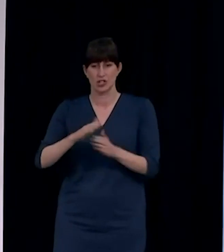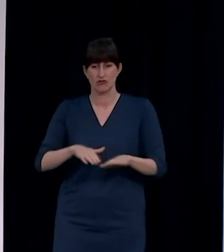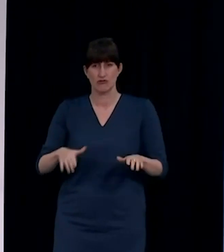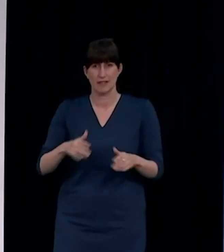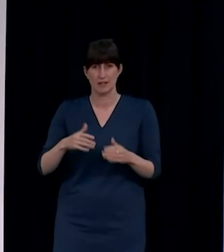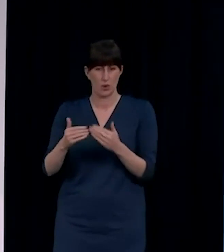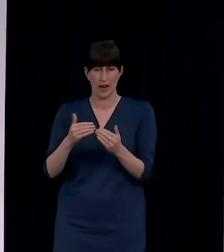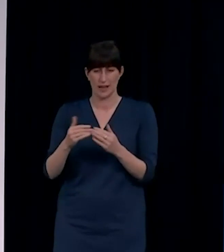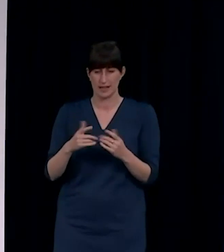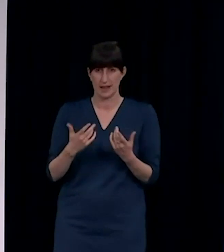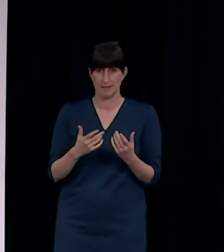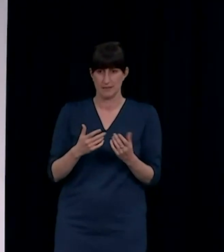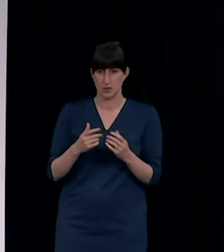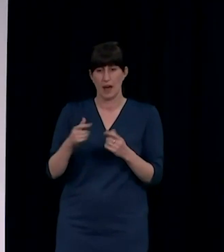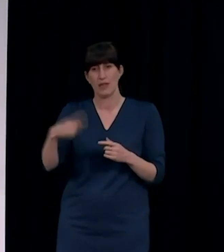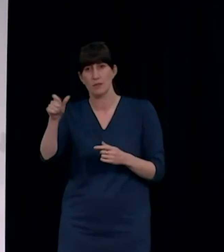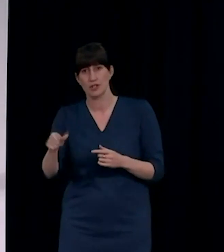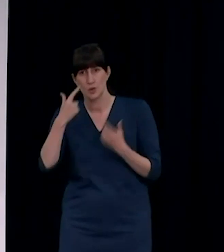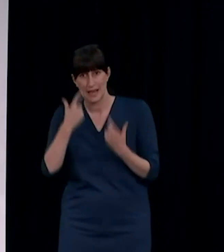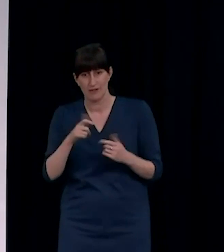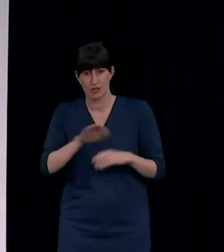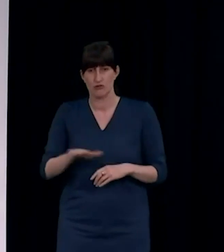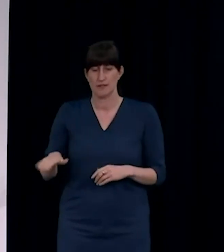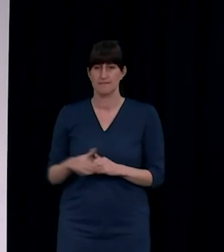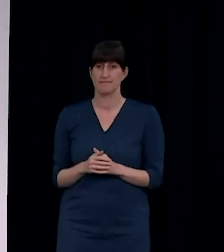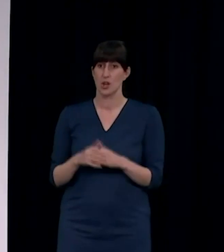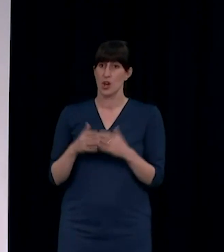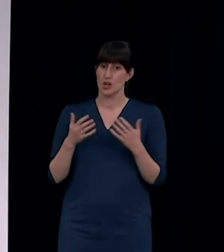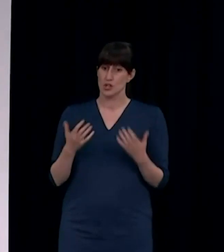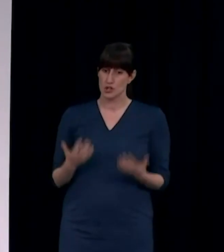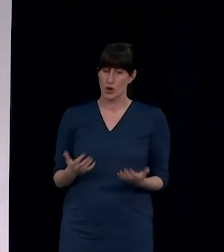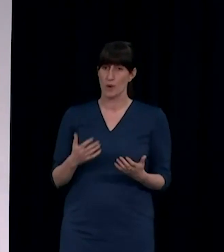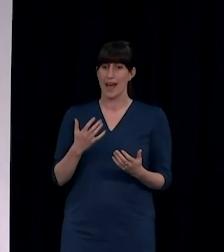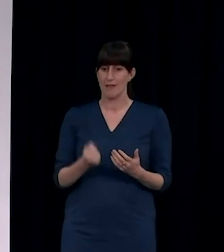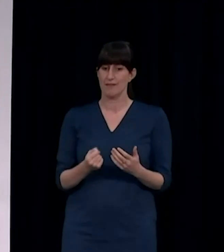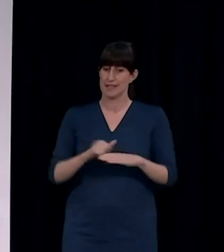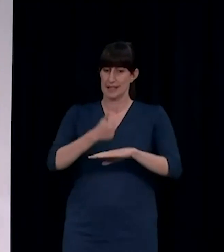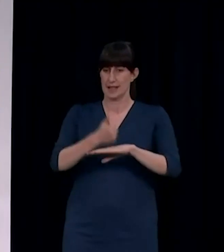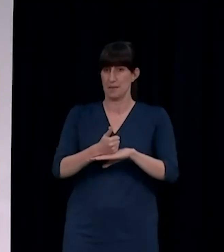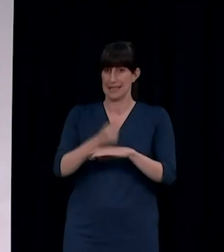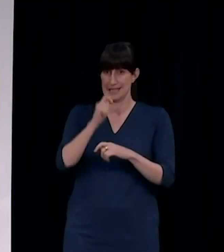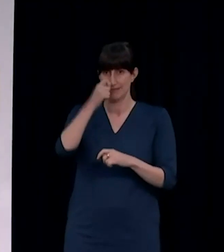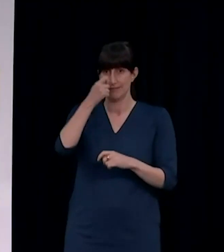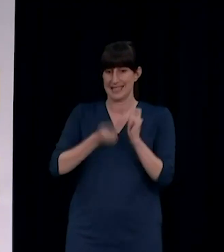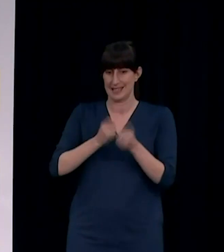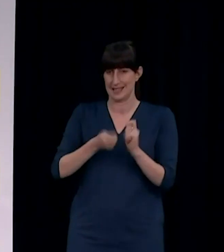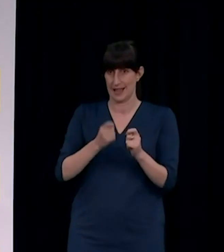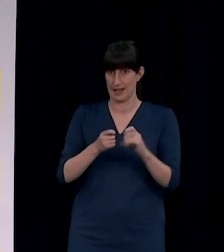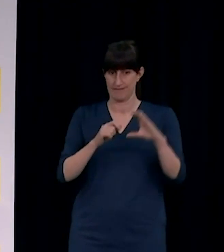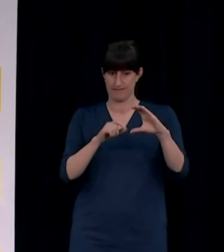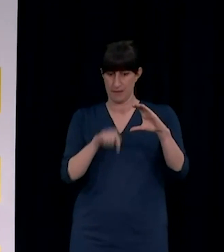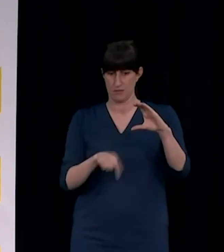With the move to Level 3, but also with the new testing requirements for people moving across the boundary, we have a higher level of confidence